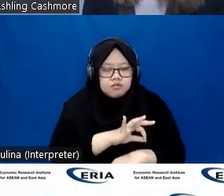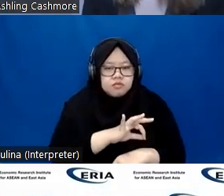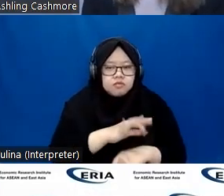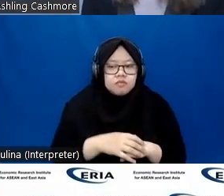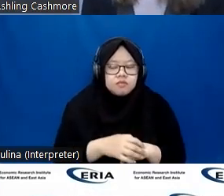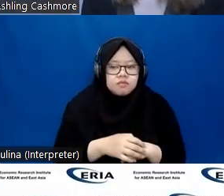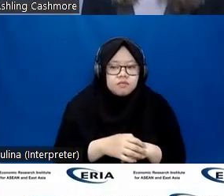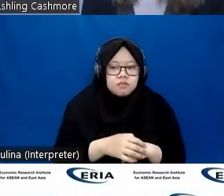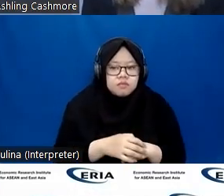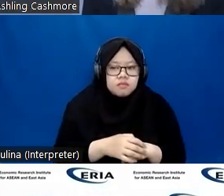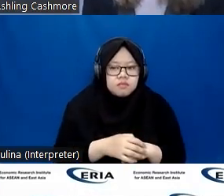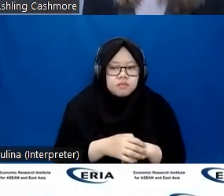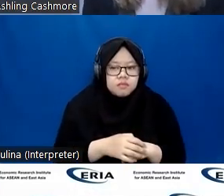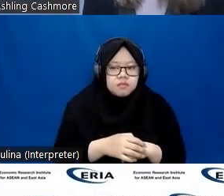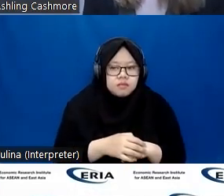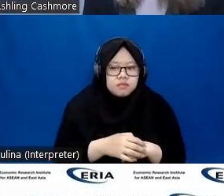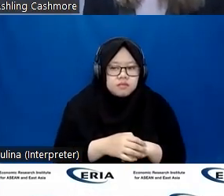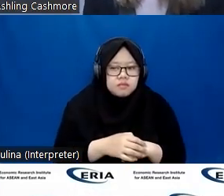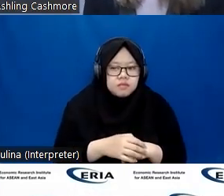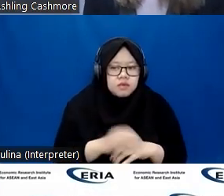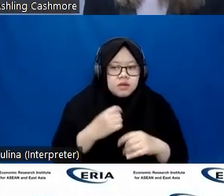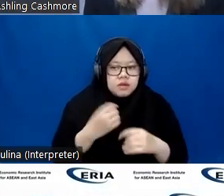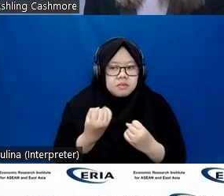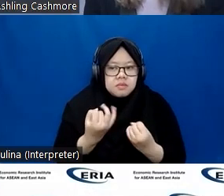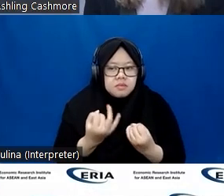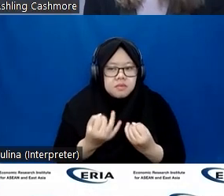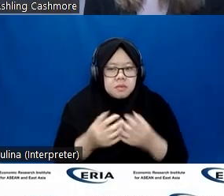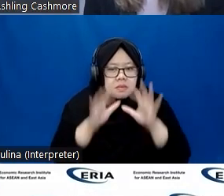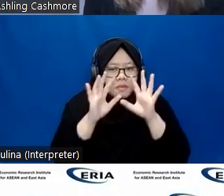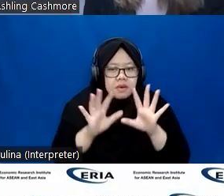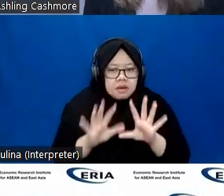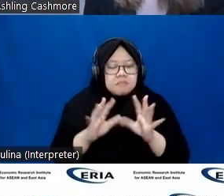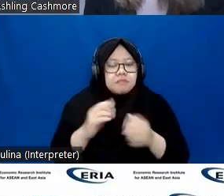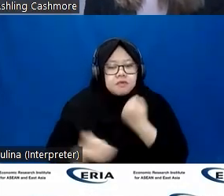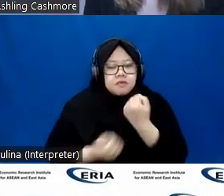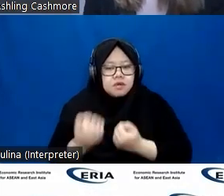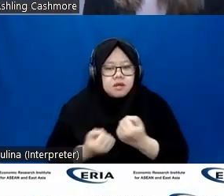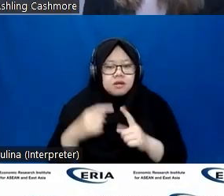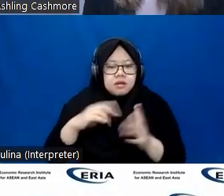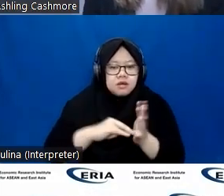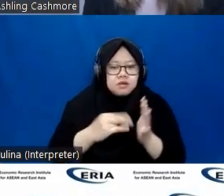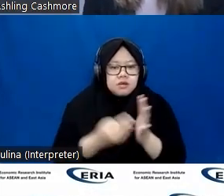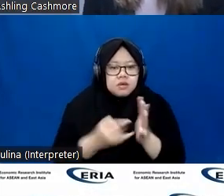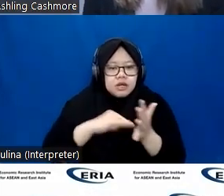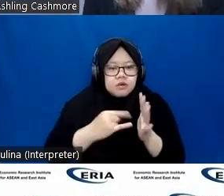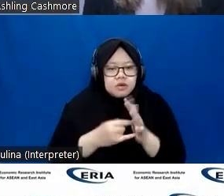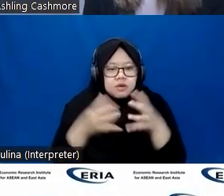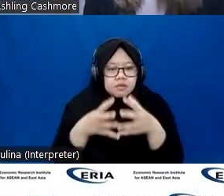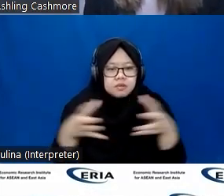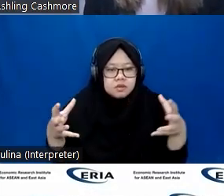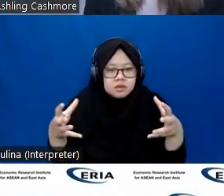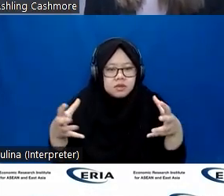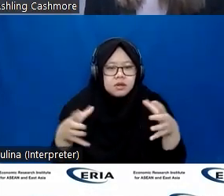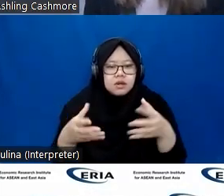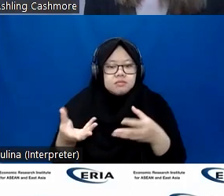there, and there are some large technology companies that are recognizing the invaluable skill sets that people with disabilities